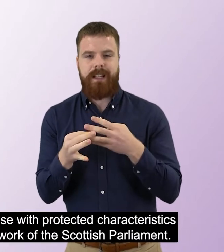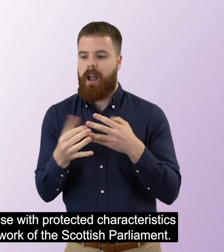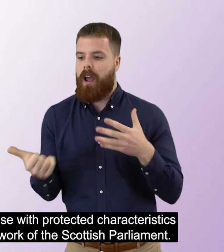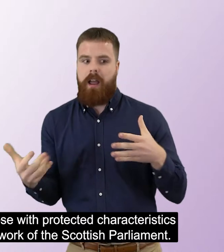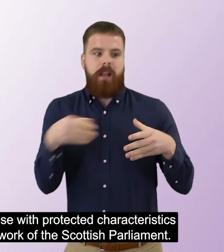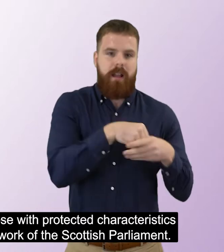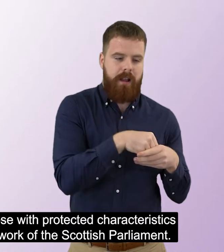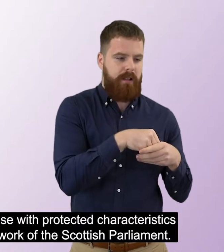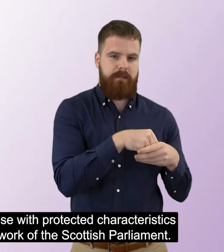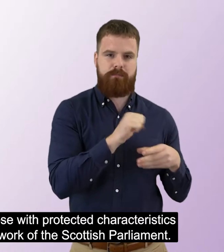of the Scottish Parliament.